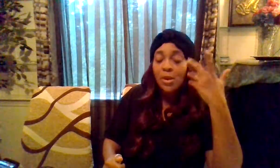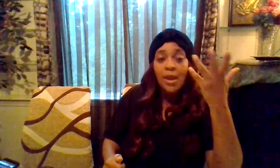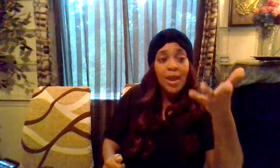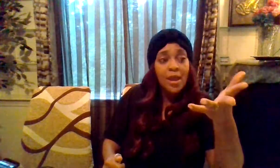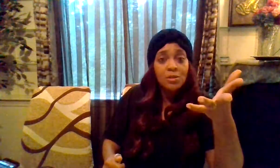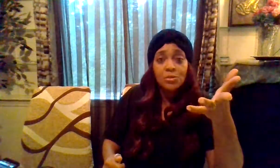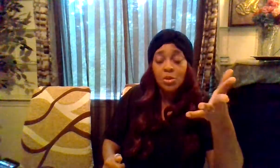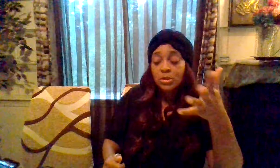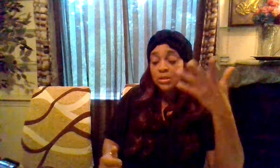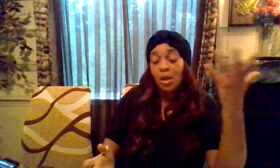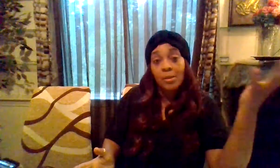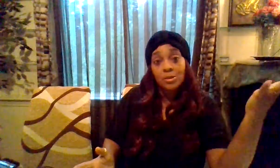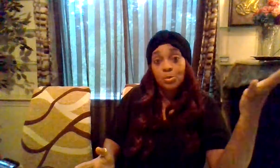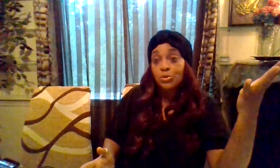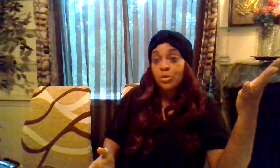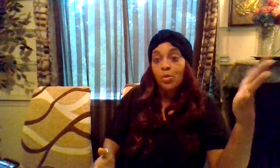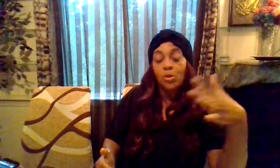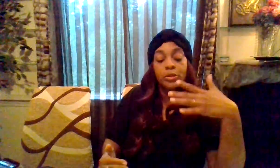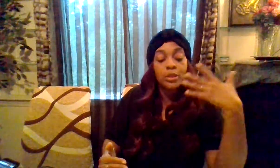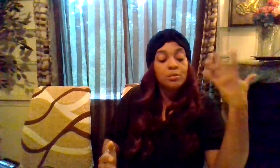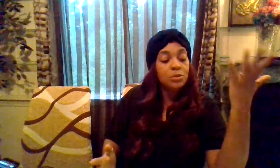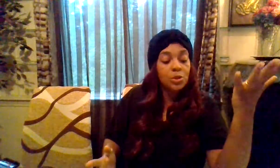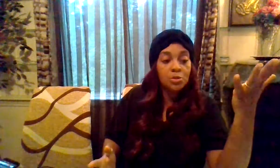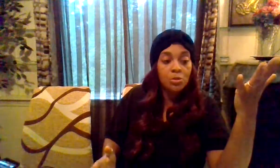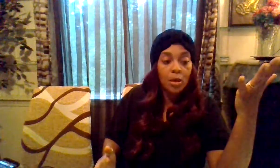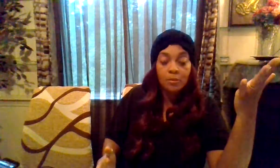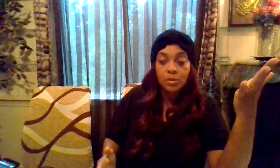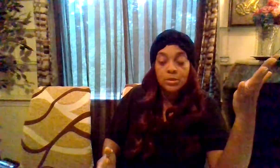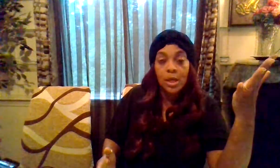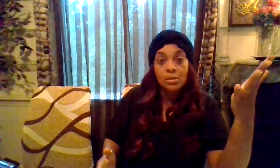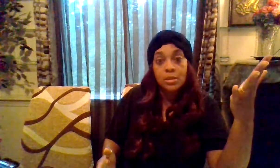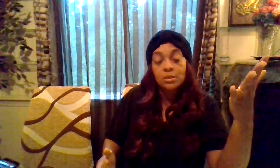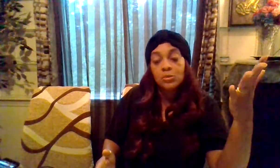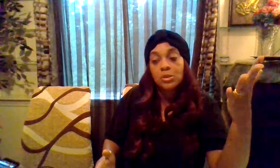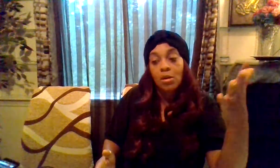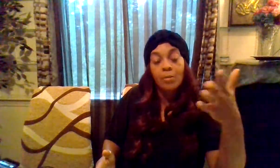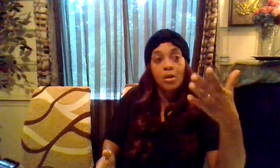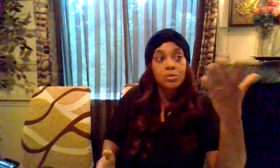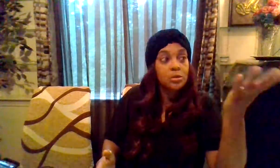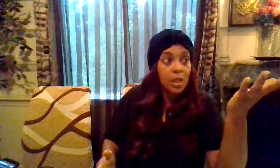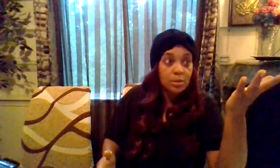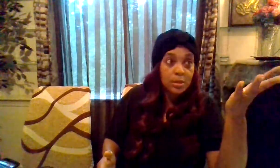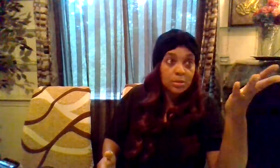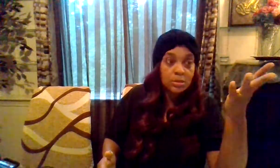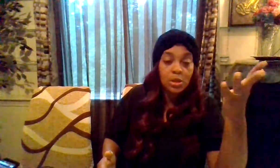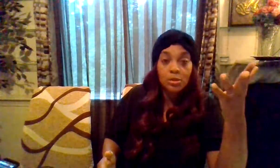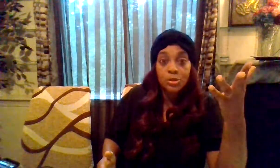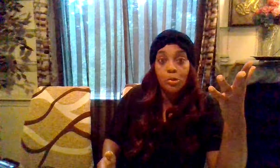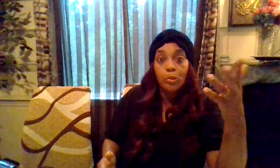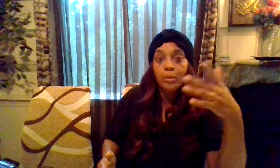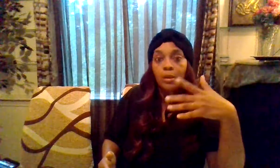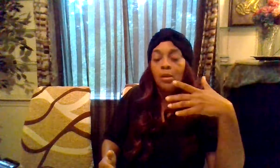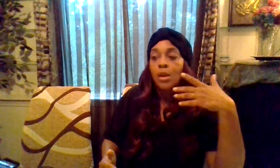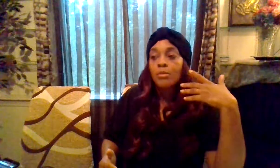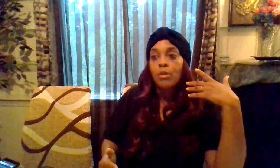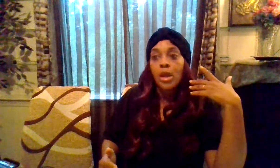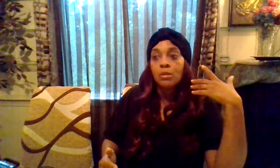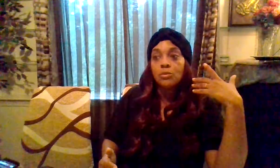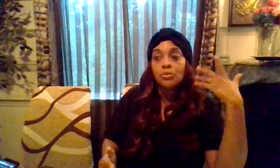and you know this is all about spiritual networking you know um there's a lot of things that we talk about there's a lot of things that y'all share with me that you